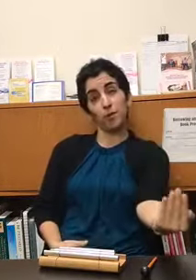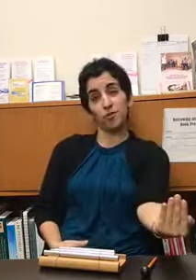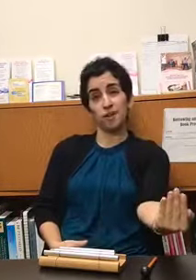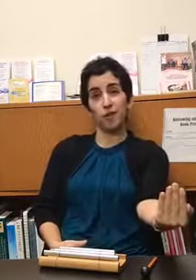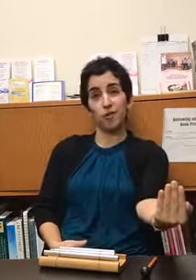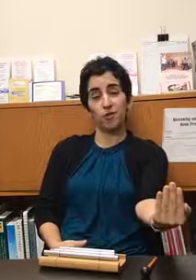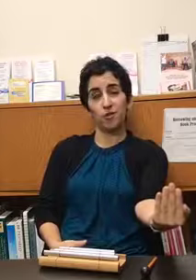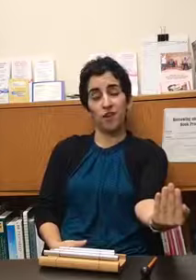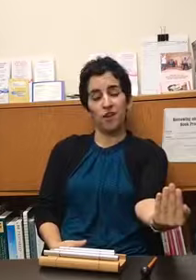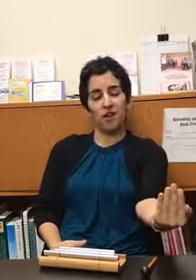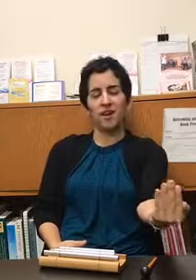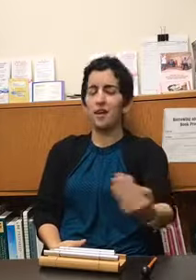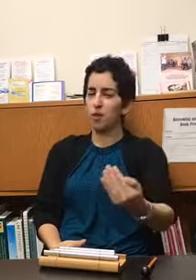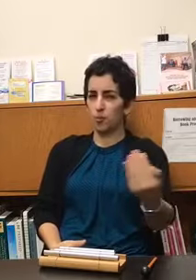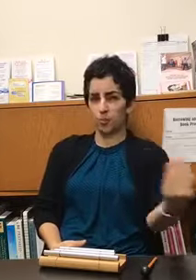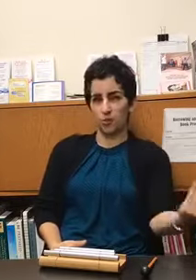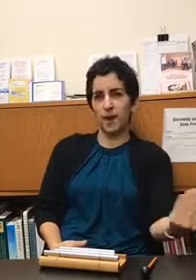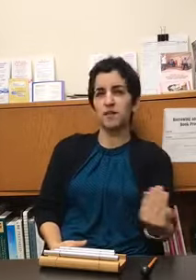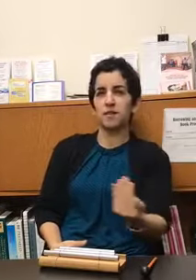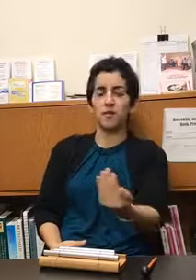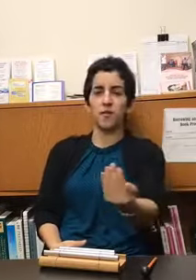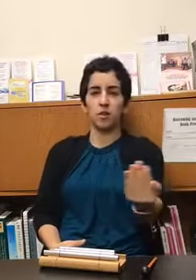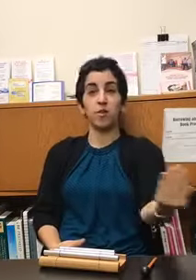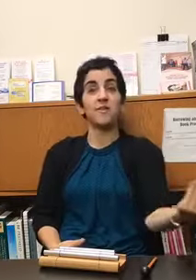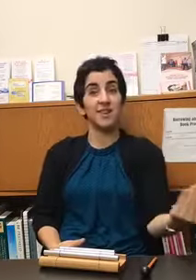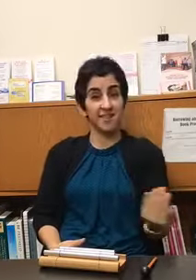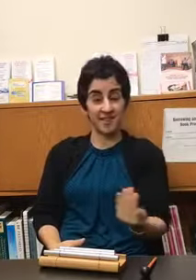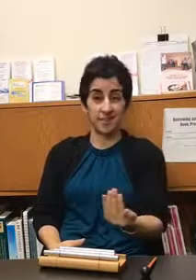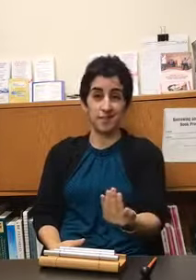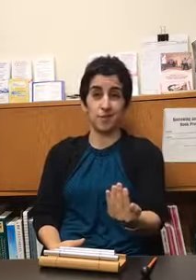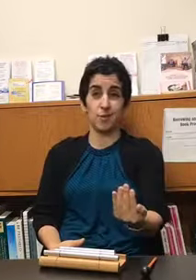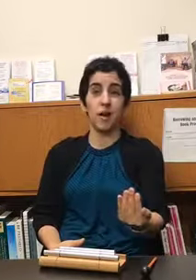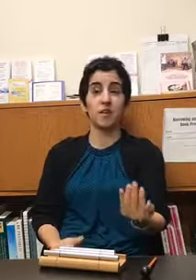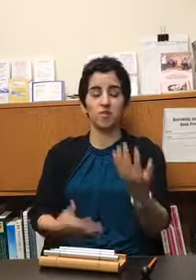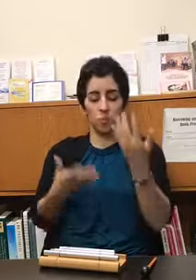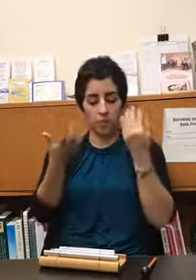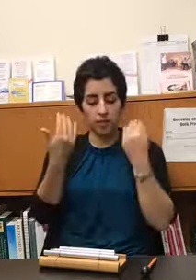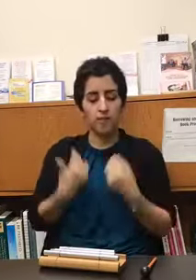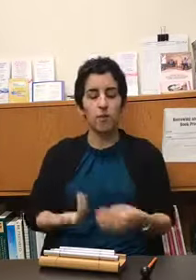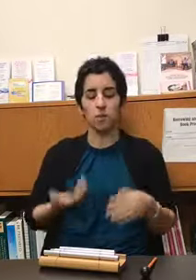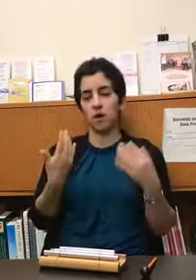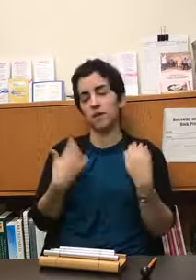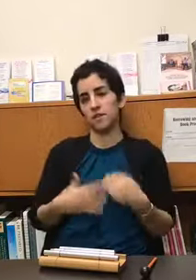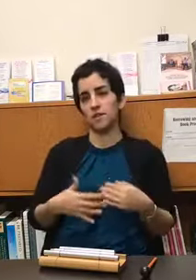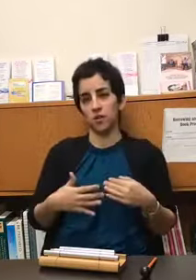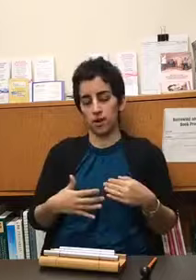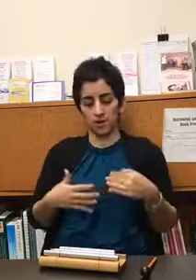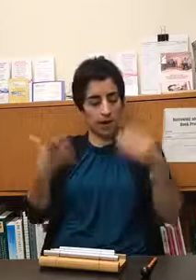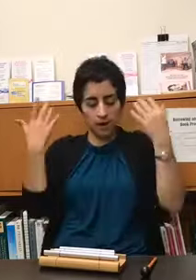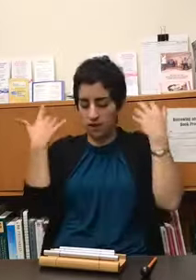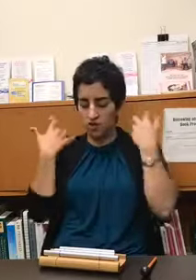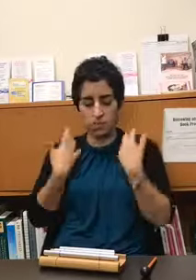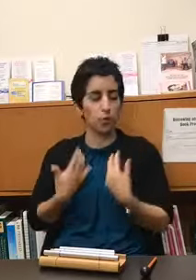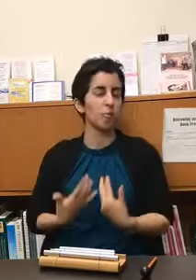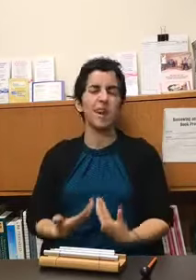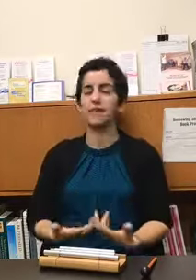yourself get a little perspective have a little distance right and so when we're living with constant fear and anxiety it just permeates